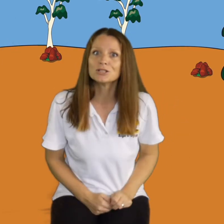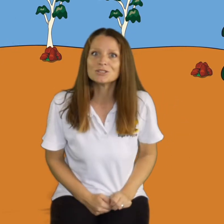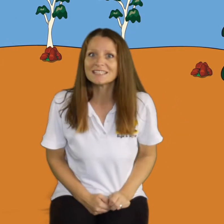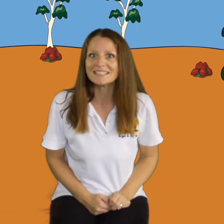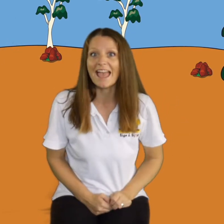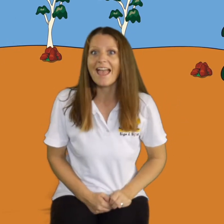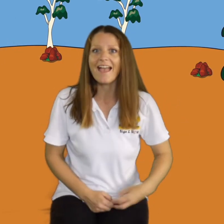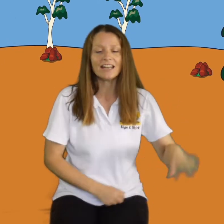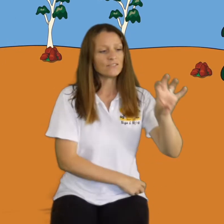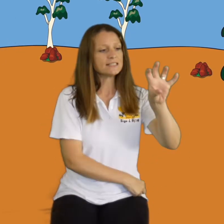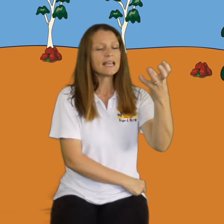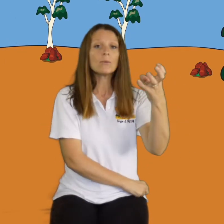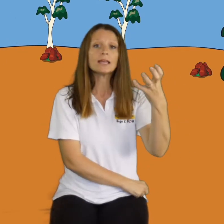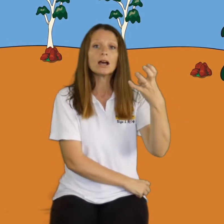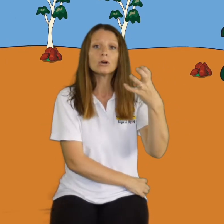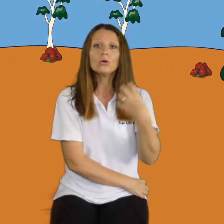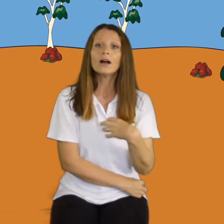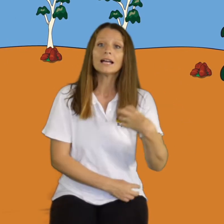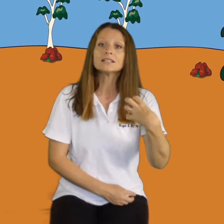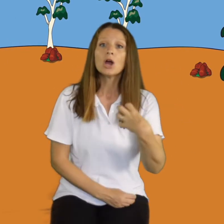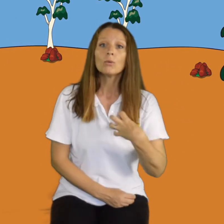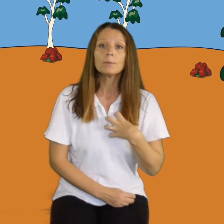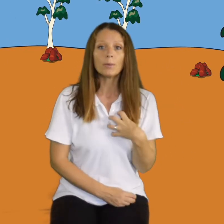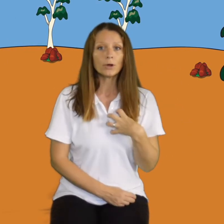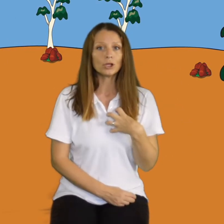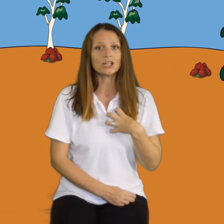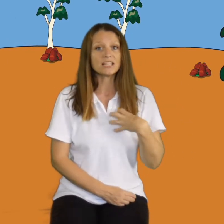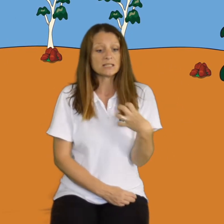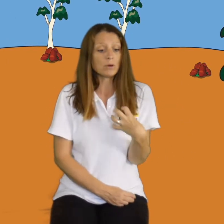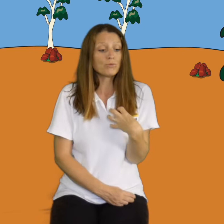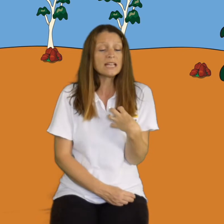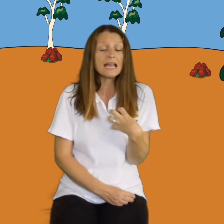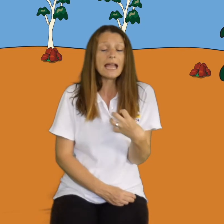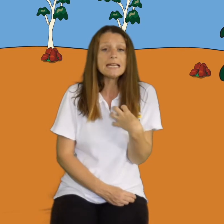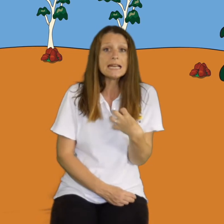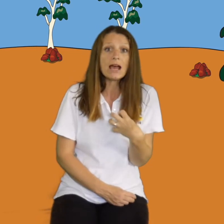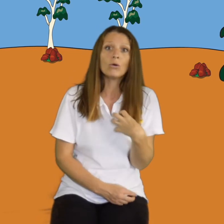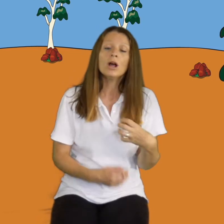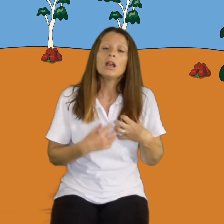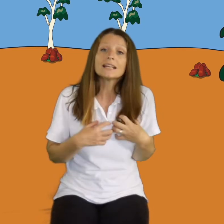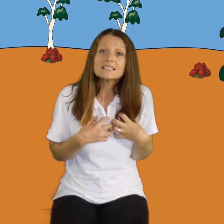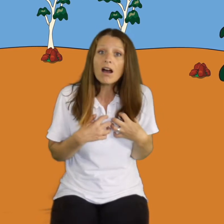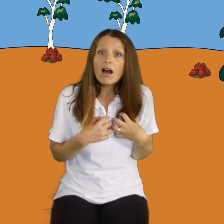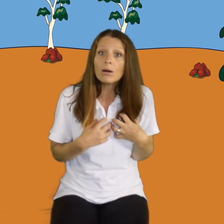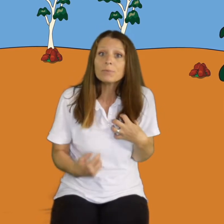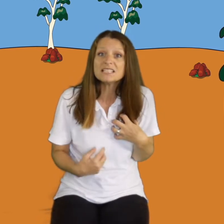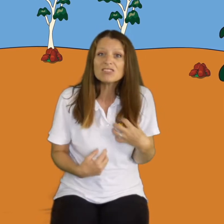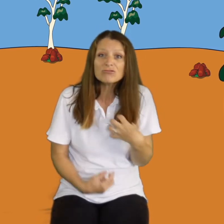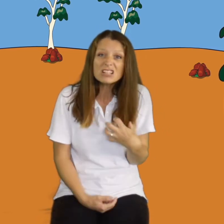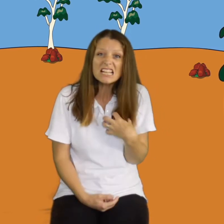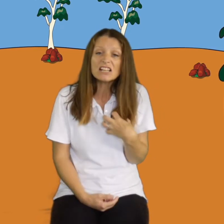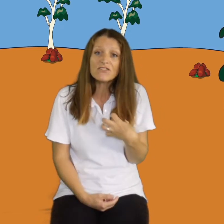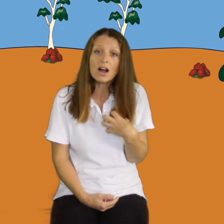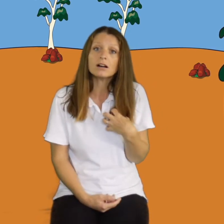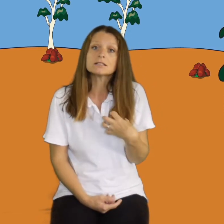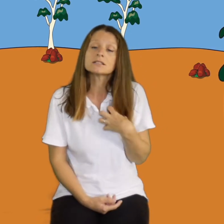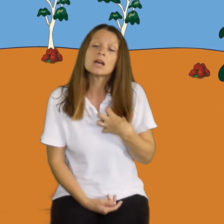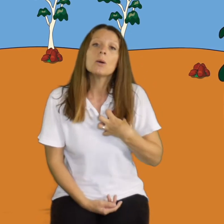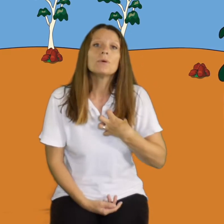do scare. Now for scare we get our claw hand. We pop it on our chest and we bring it in and out like it's our heart beating really fast. But